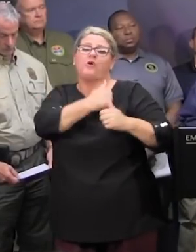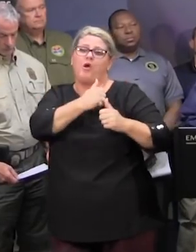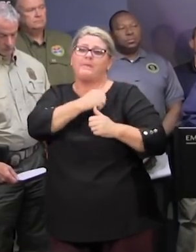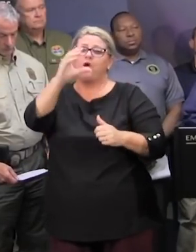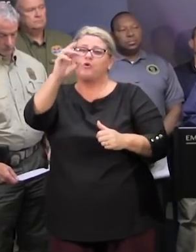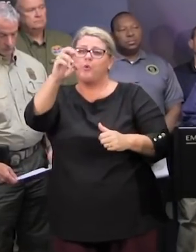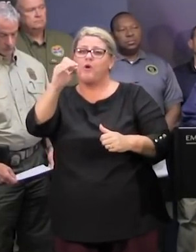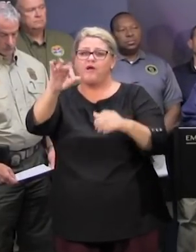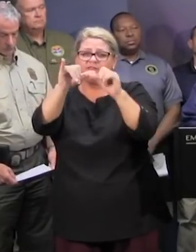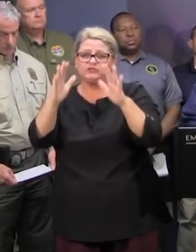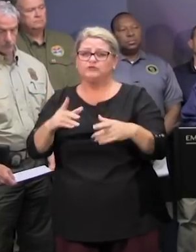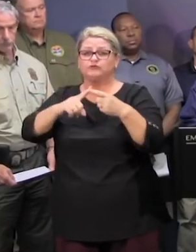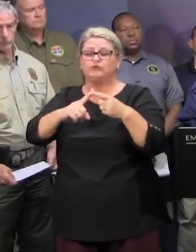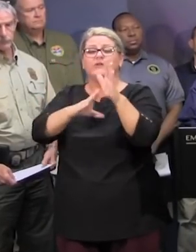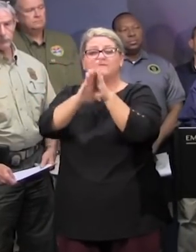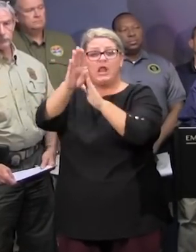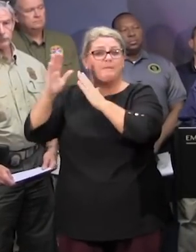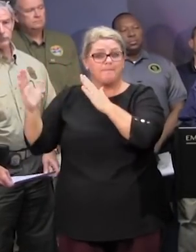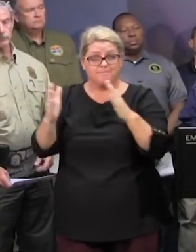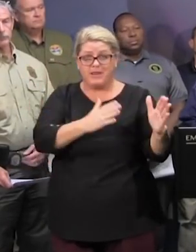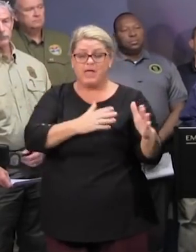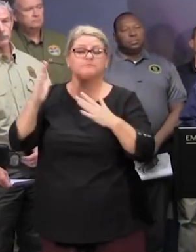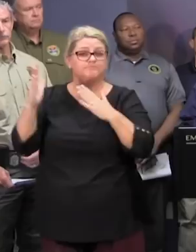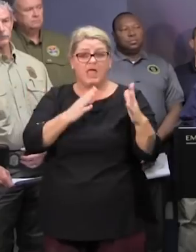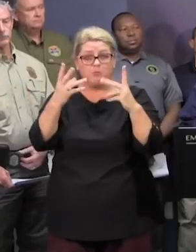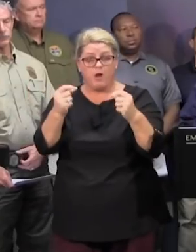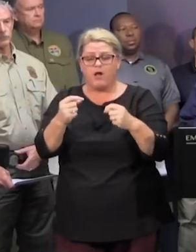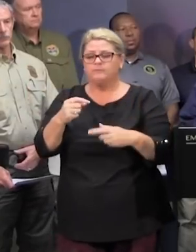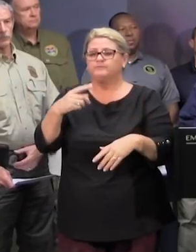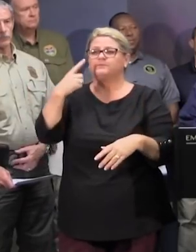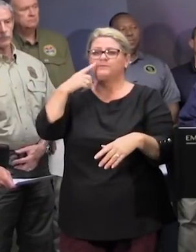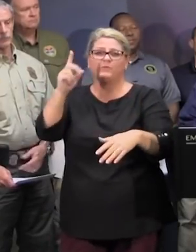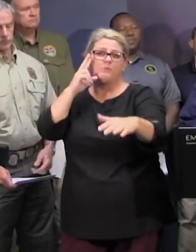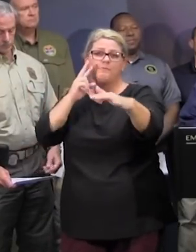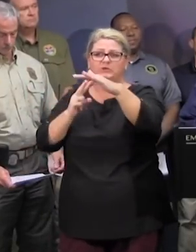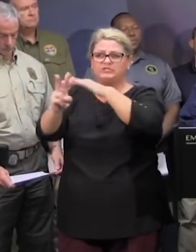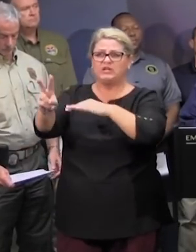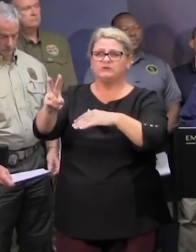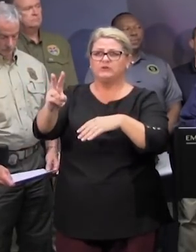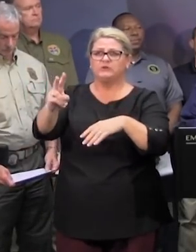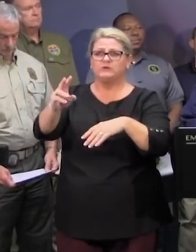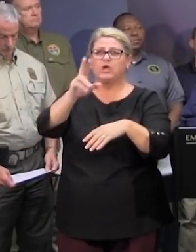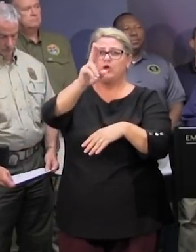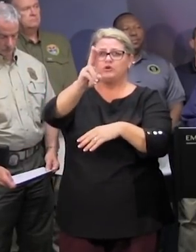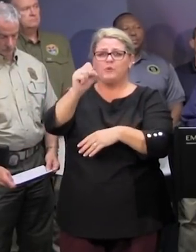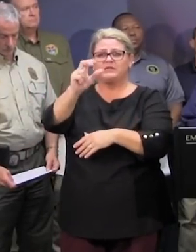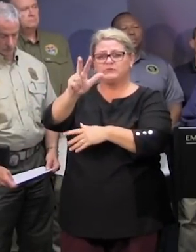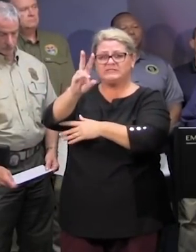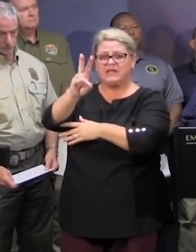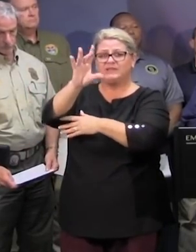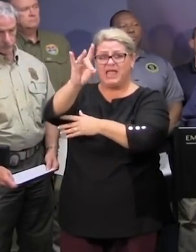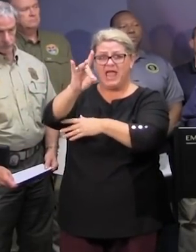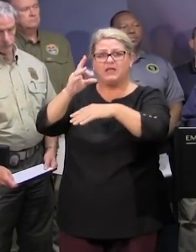of engineers to develop a plan and that plan involves planning for a projected one foot overtopping of us 378